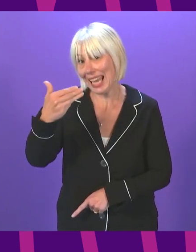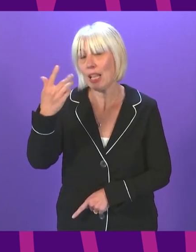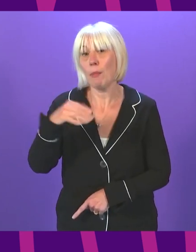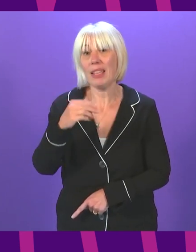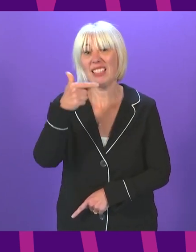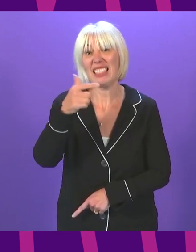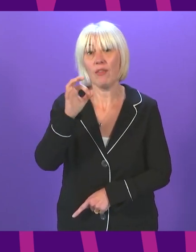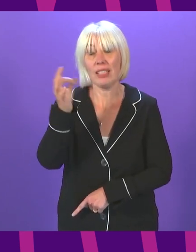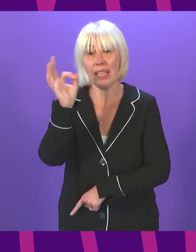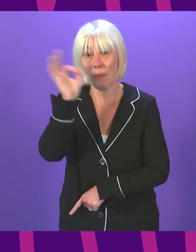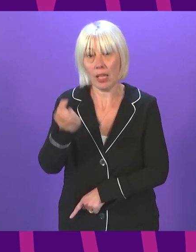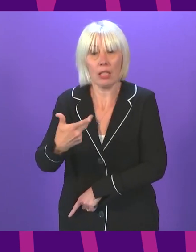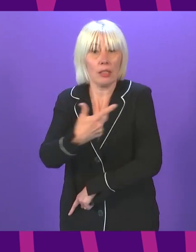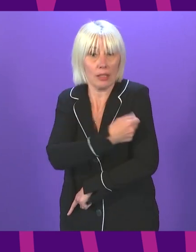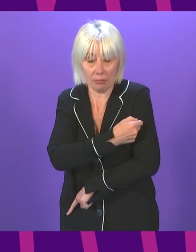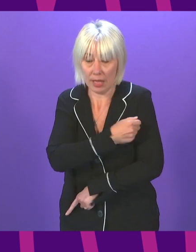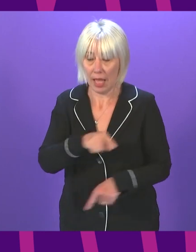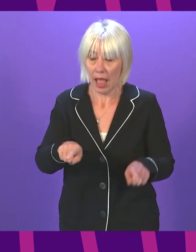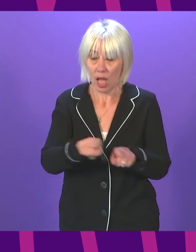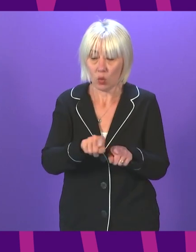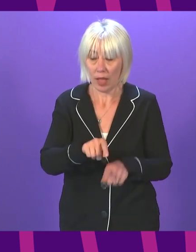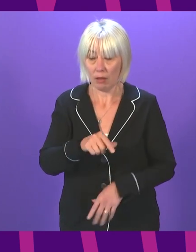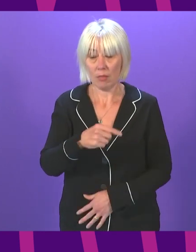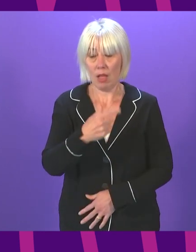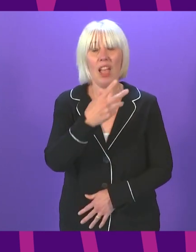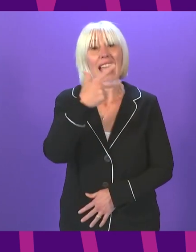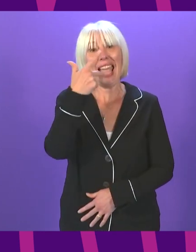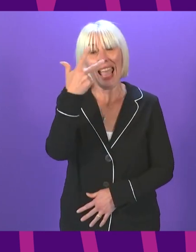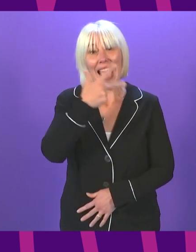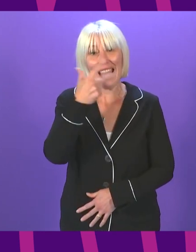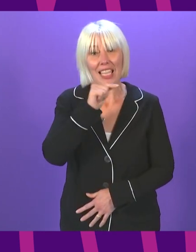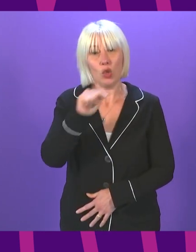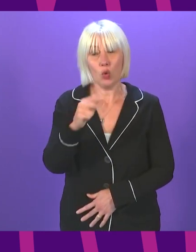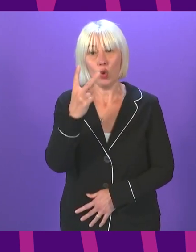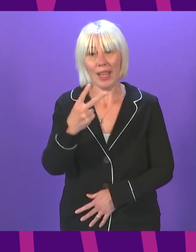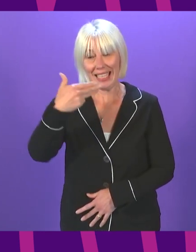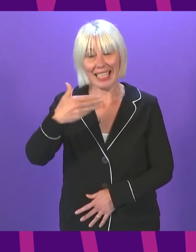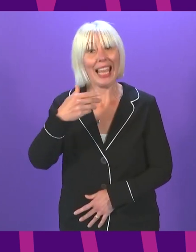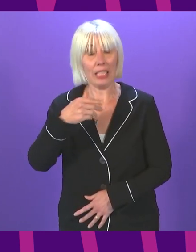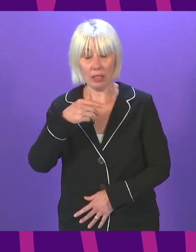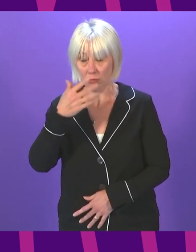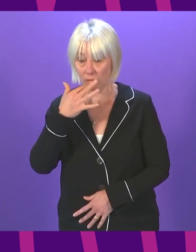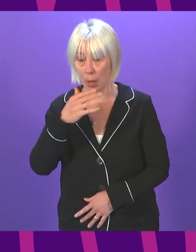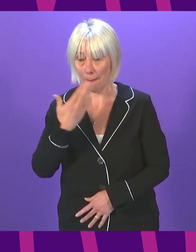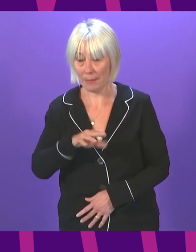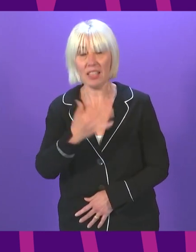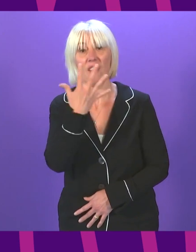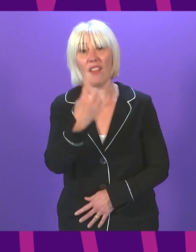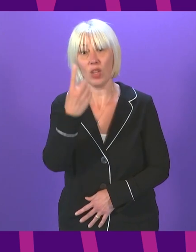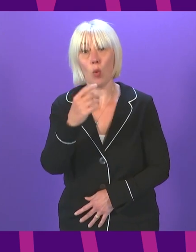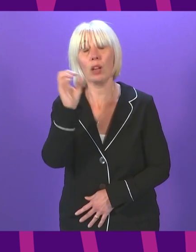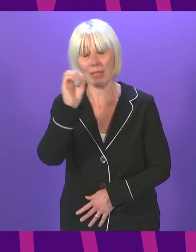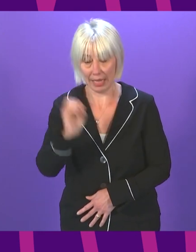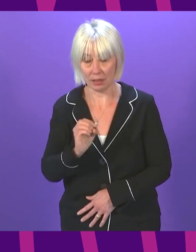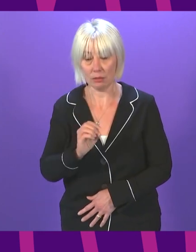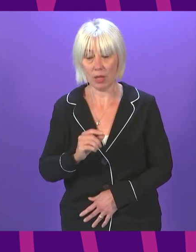51% of 18- to 29-year-olds. However, 74% of 18- to 29-year-olds have had a first